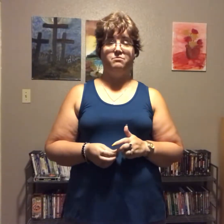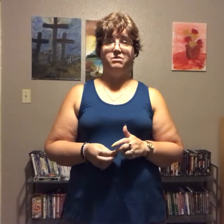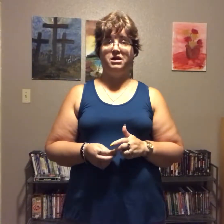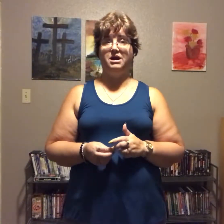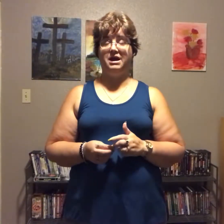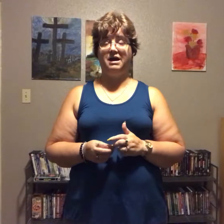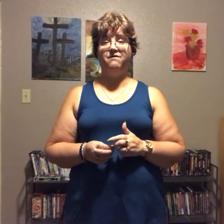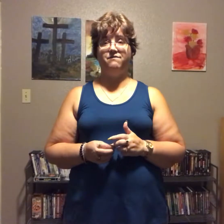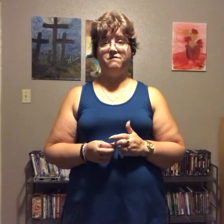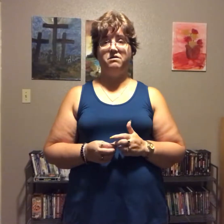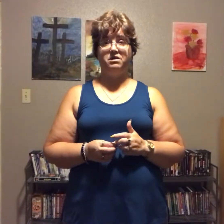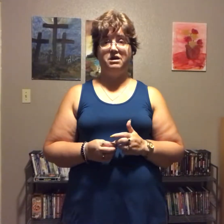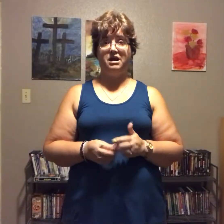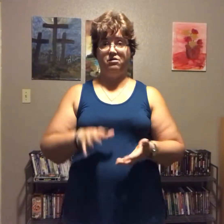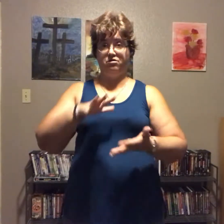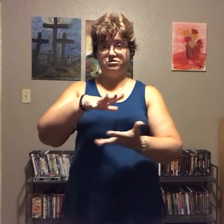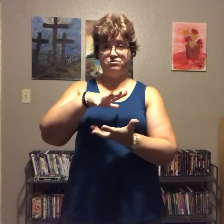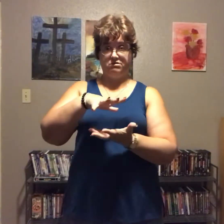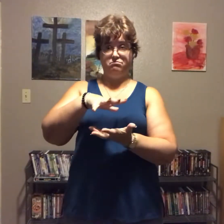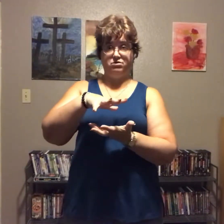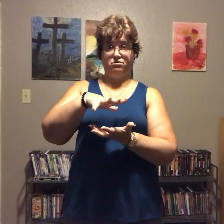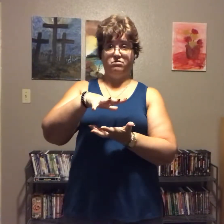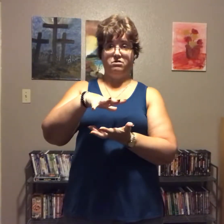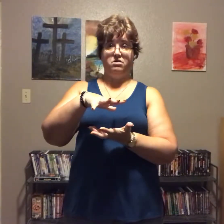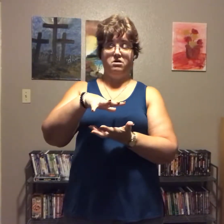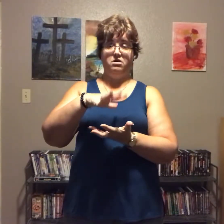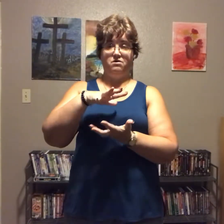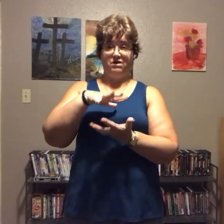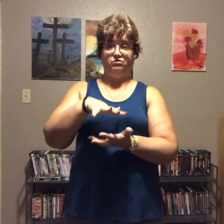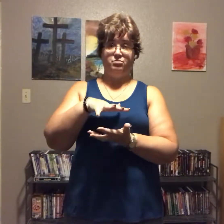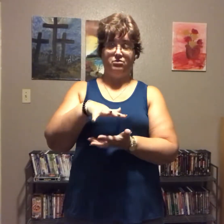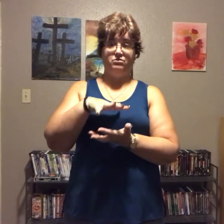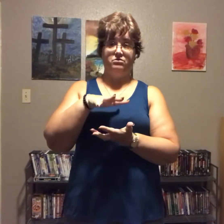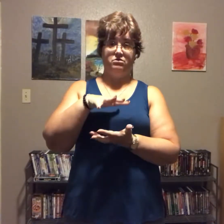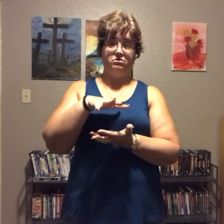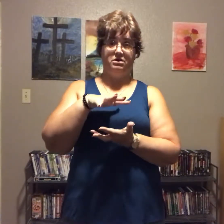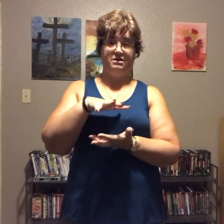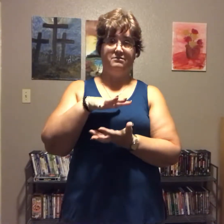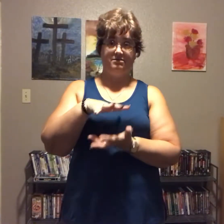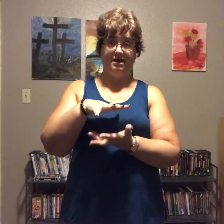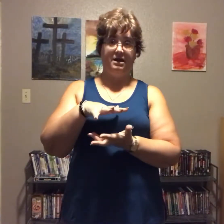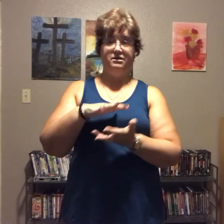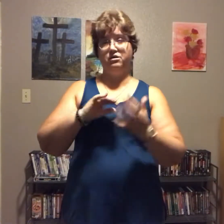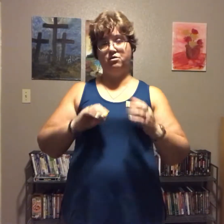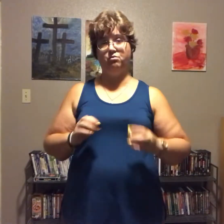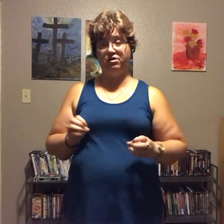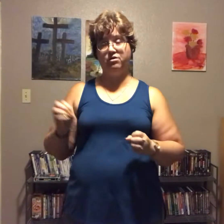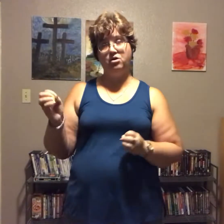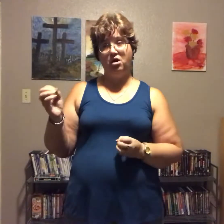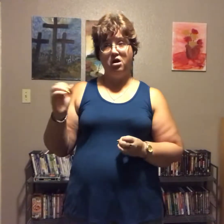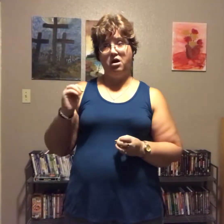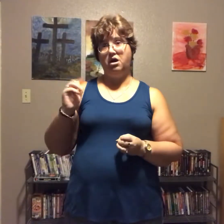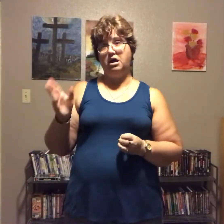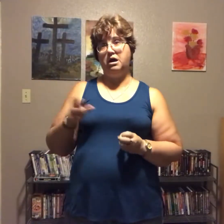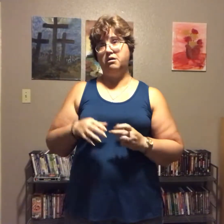me half a large green bowl of iceberg lettuce salad with um